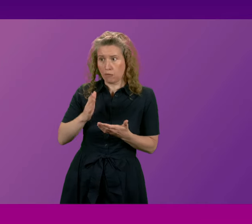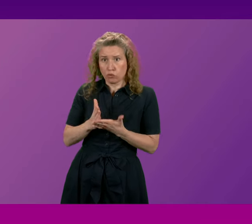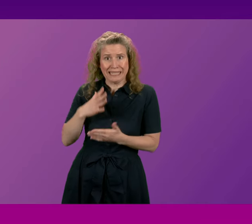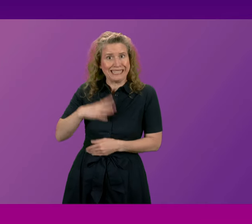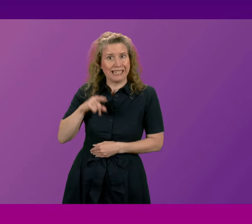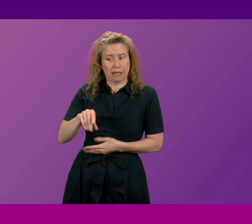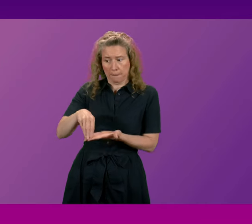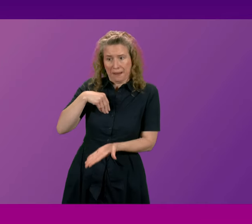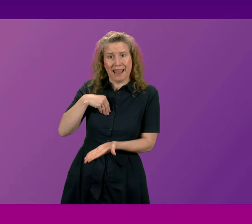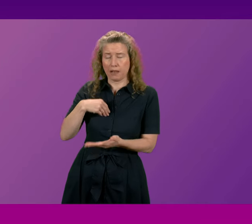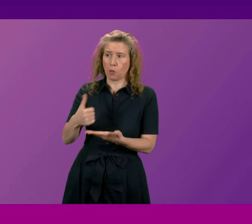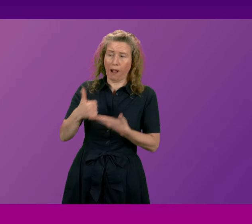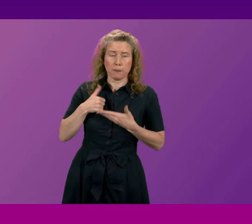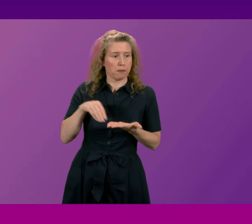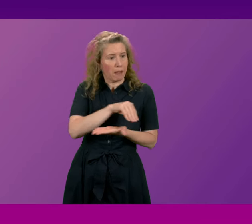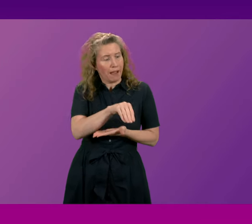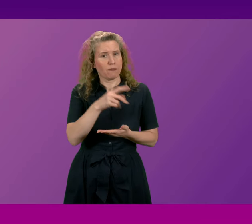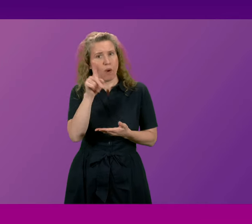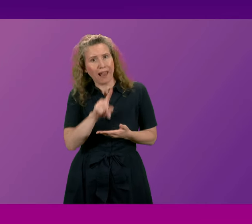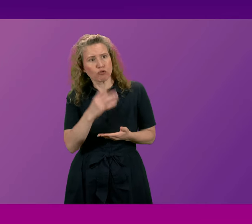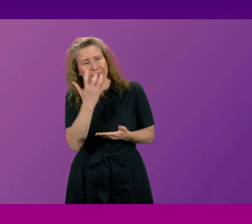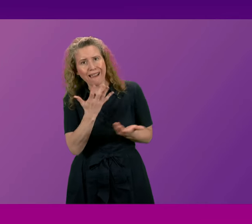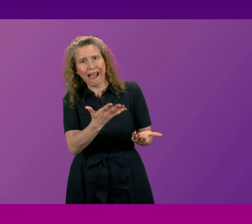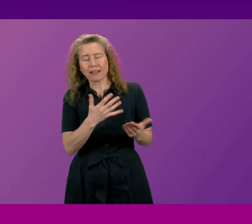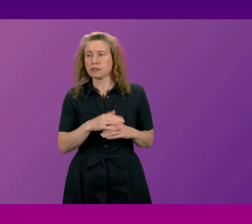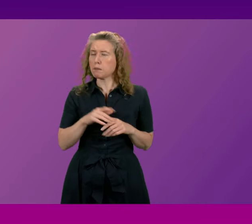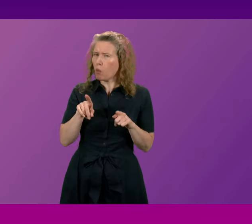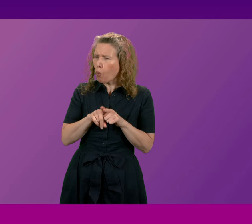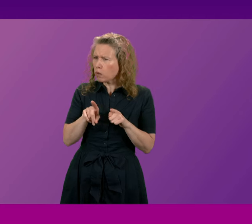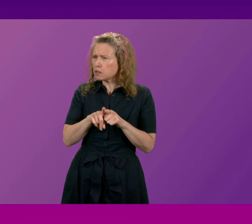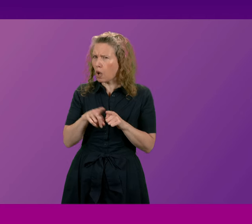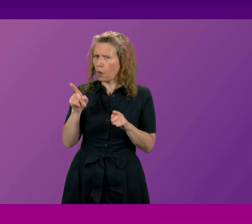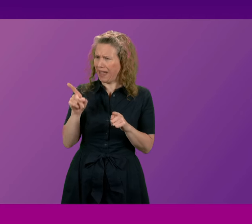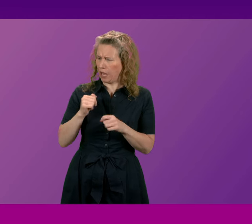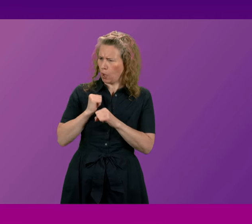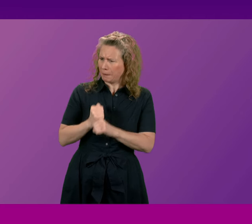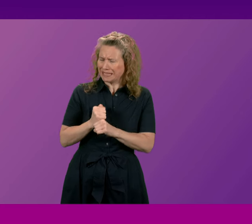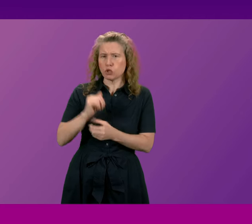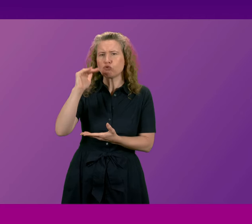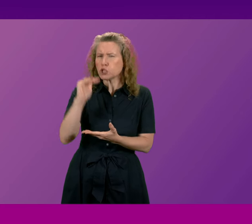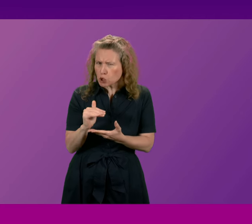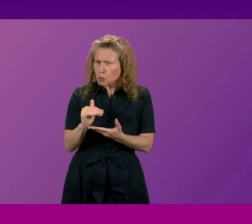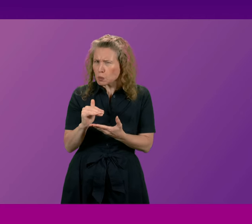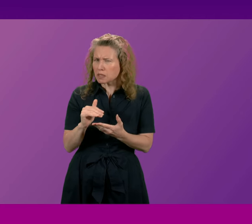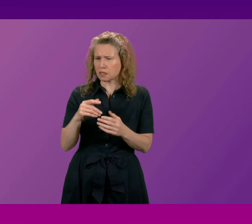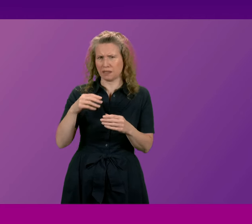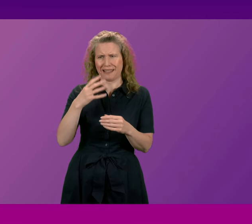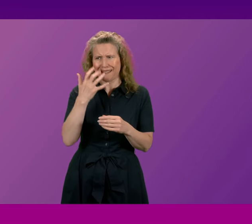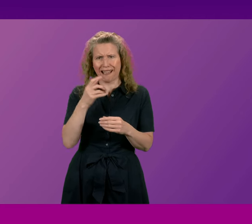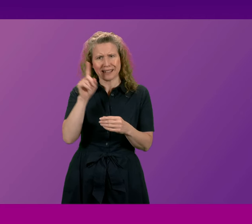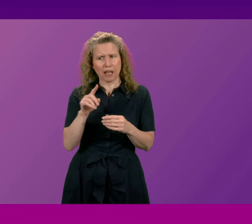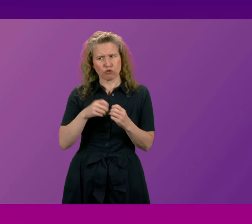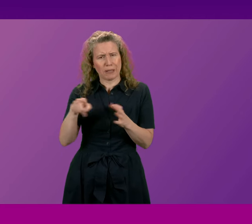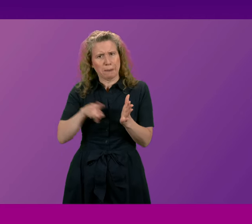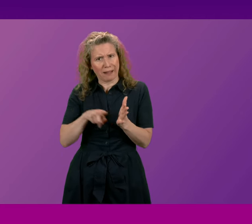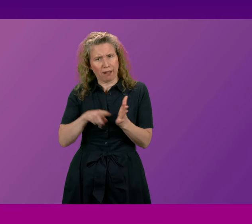but if you then add on to that the fact that there was a commitment to reduce fuel bills by on average 300 pounds from the incoming Labour Government